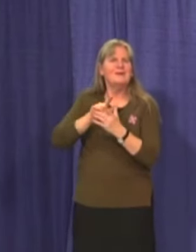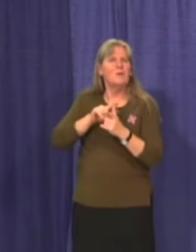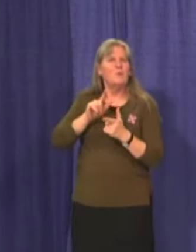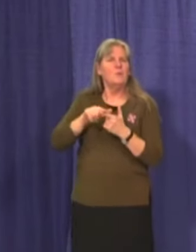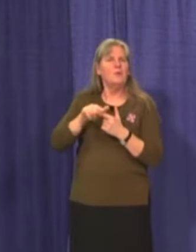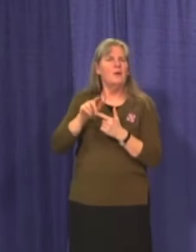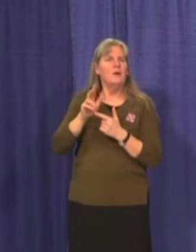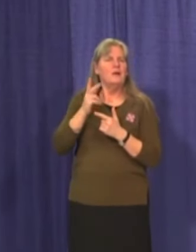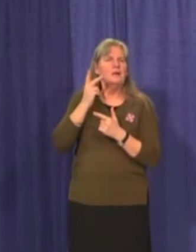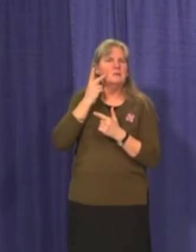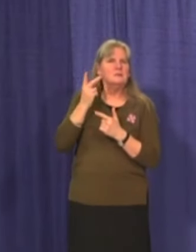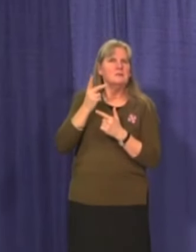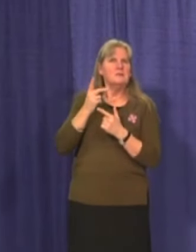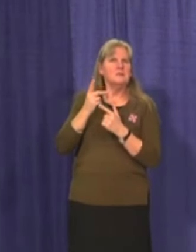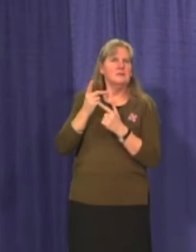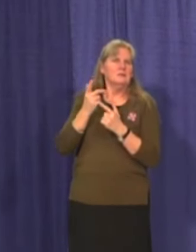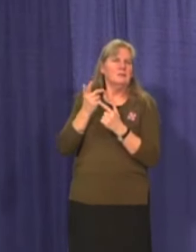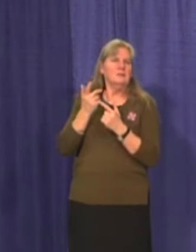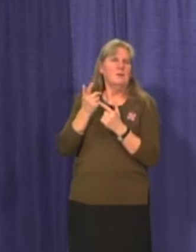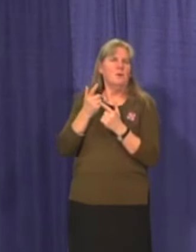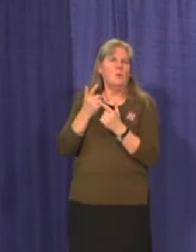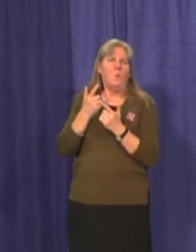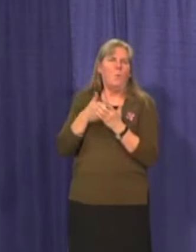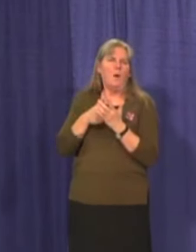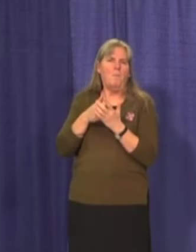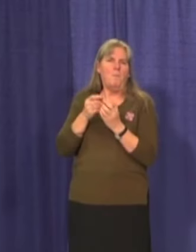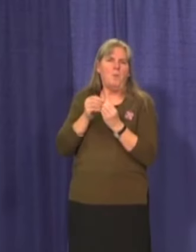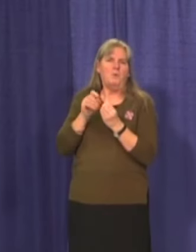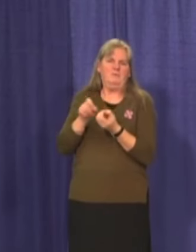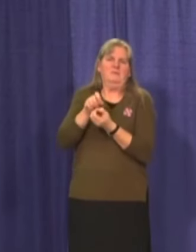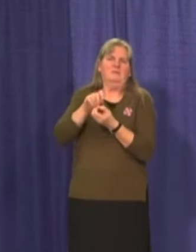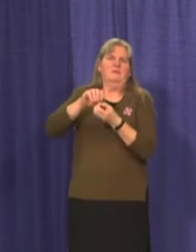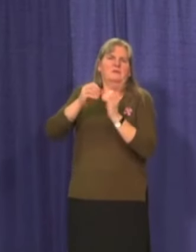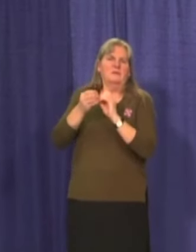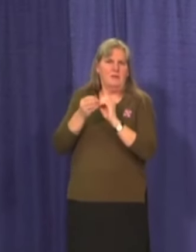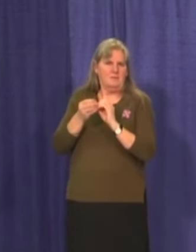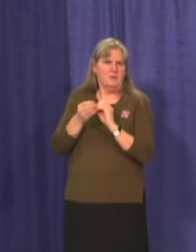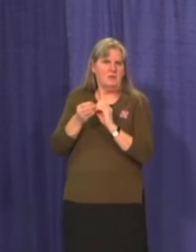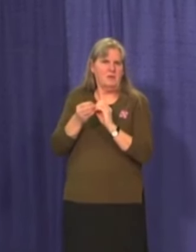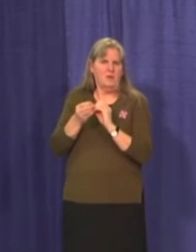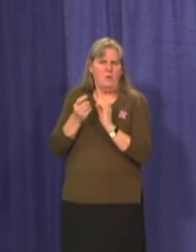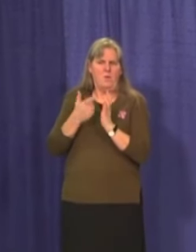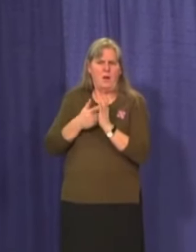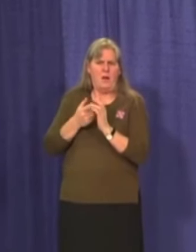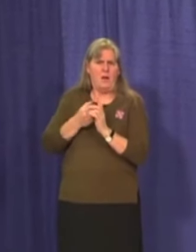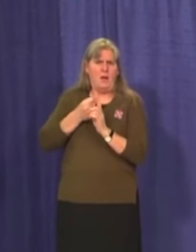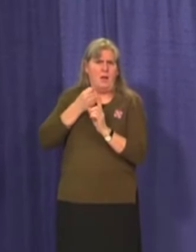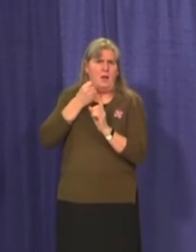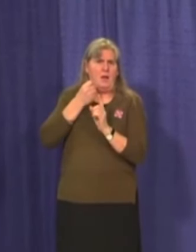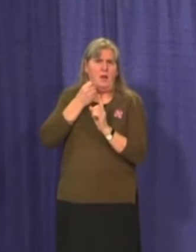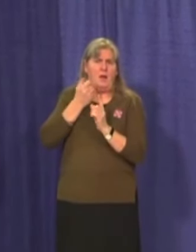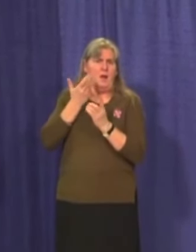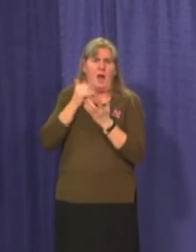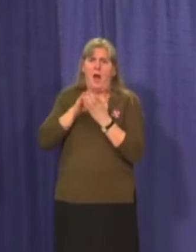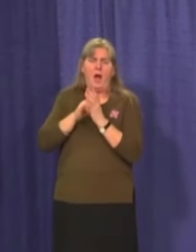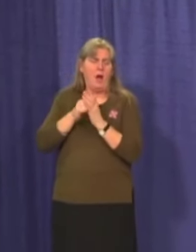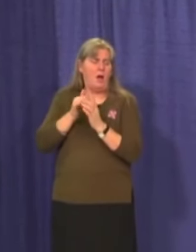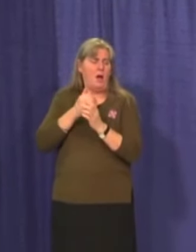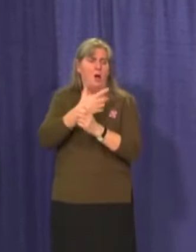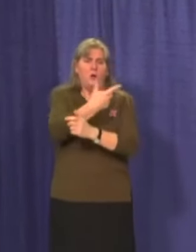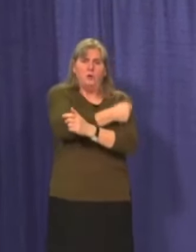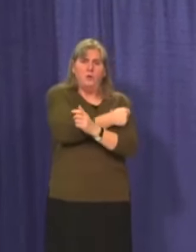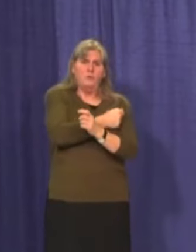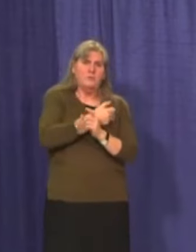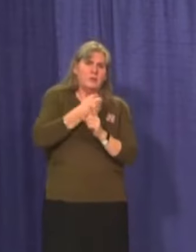of real world, um, information and data on the actual effectiveness of vaccine in COVID active areas.